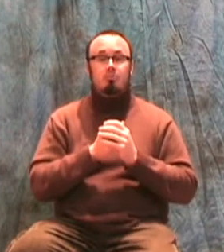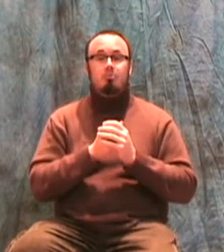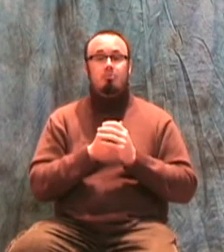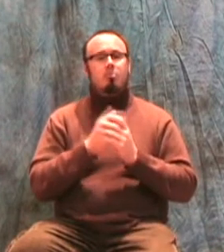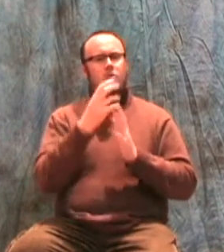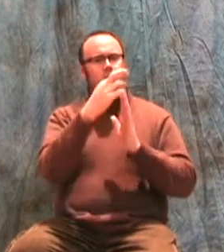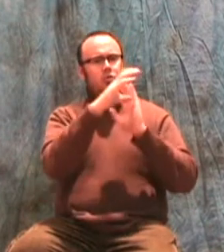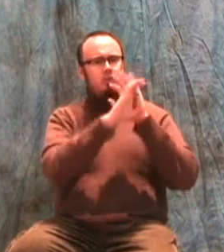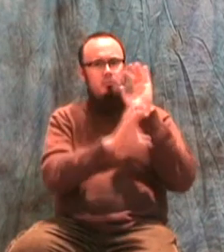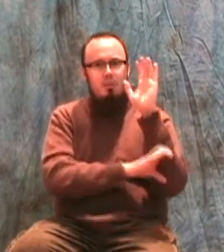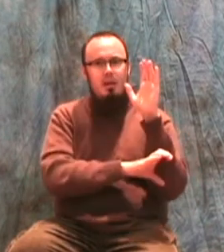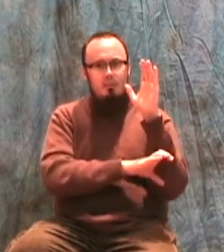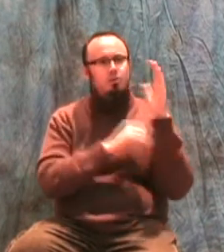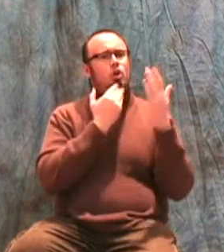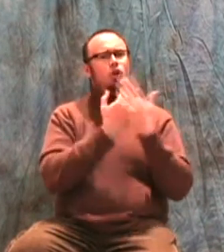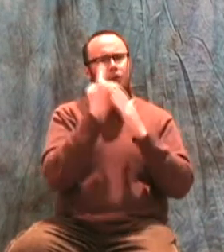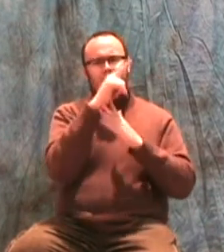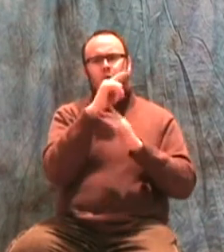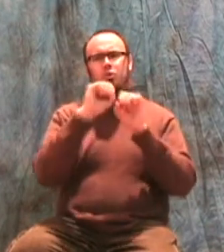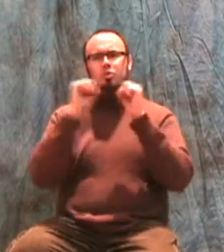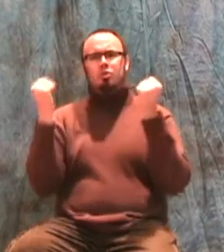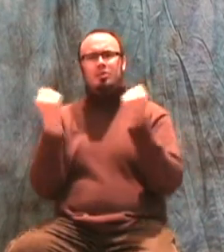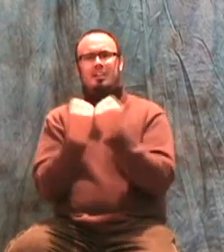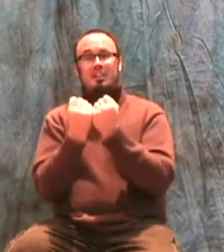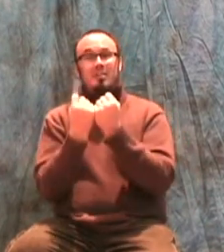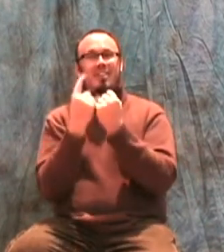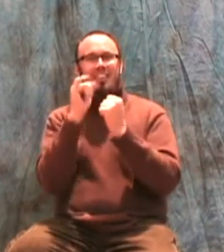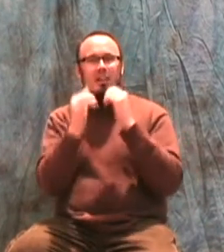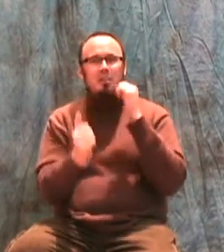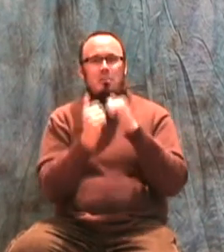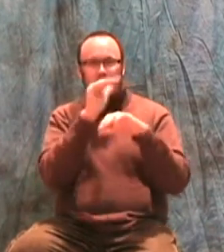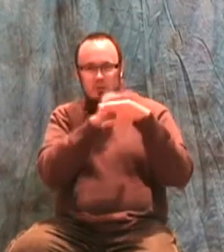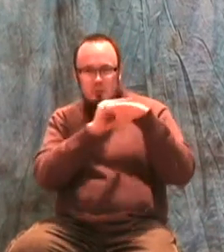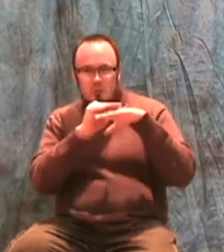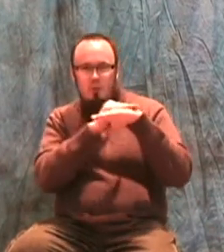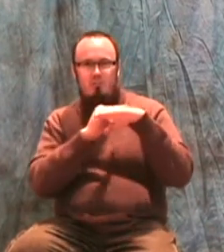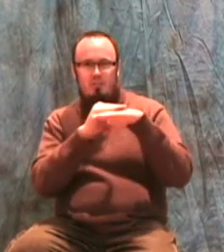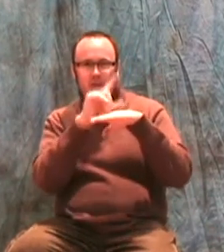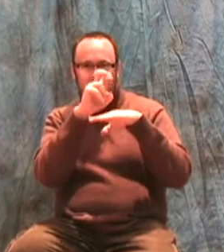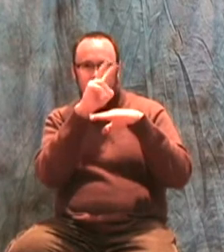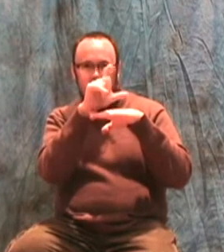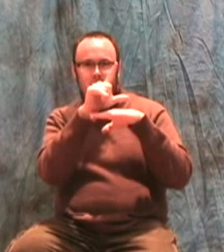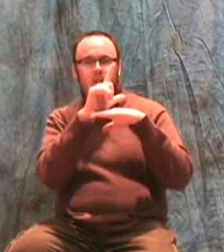for society but that is the most superficial level of the Torah They do so much more